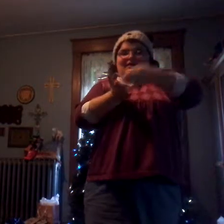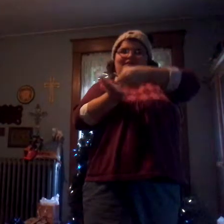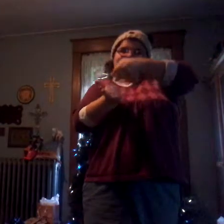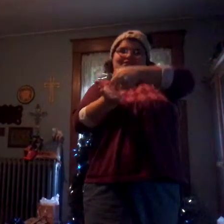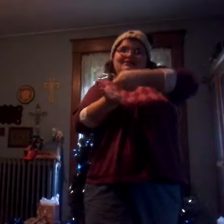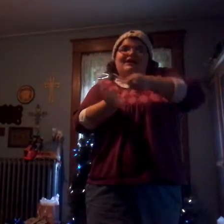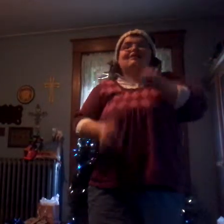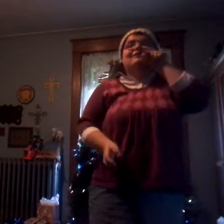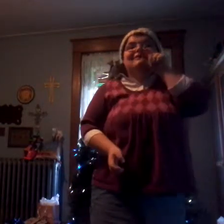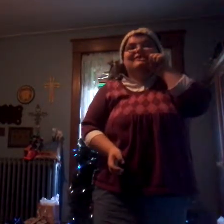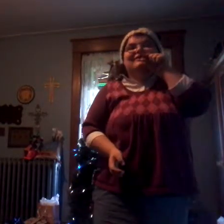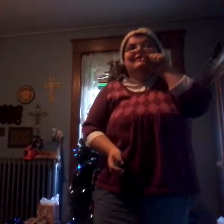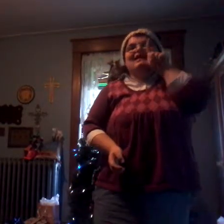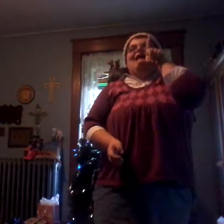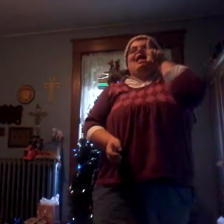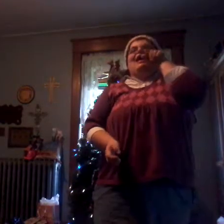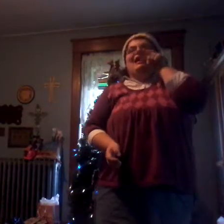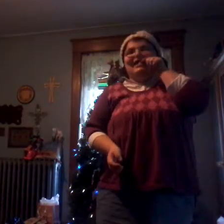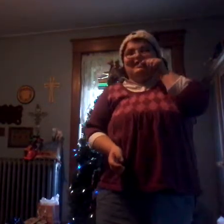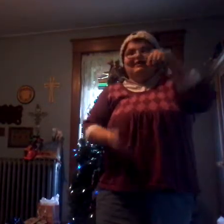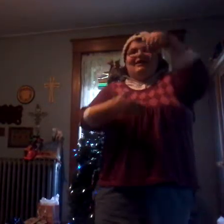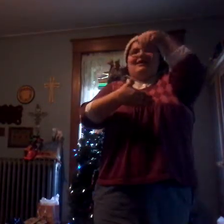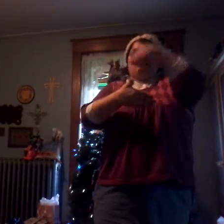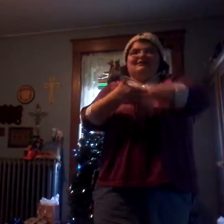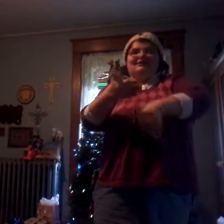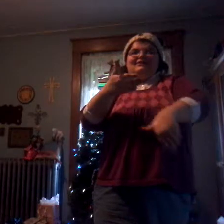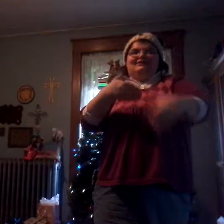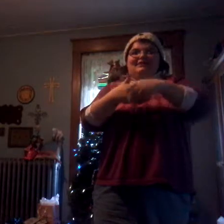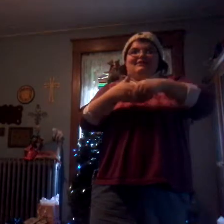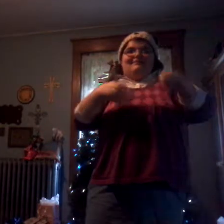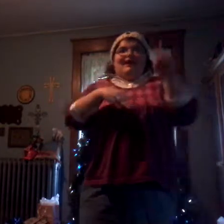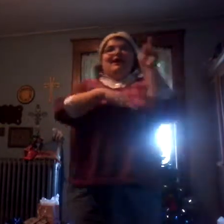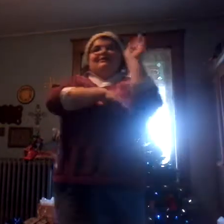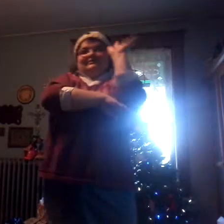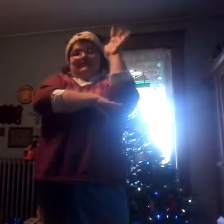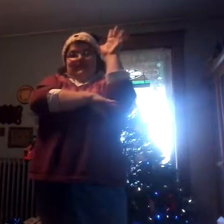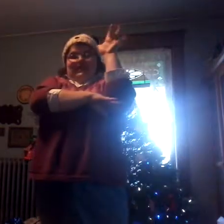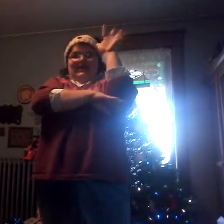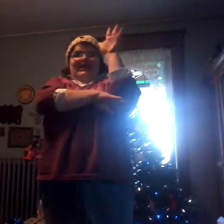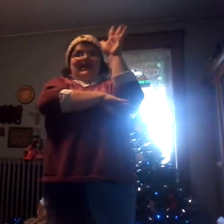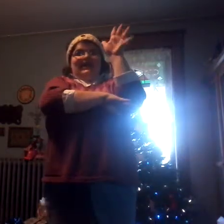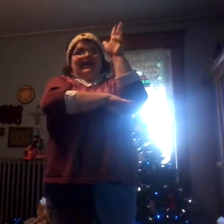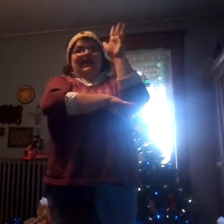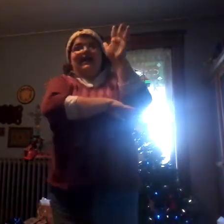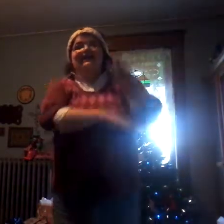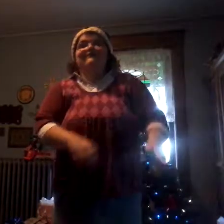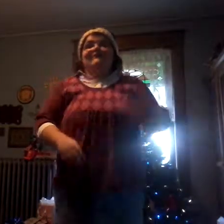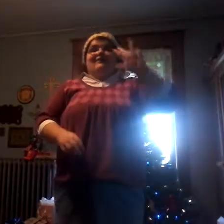franches, two turtle doves and a partridge in a pear tree. On the fourth